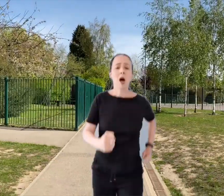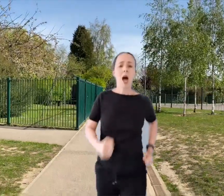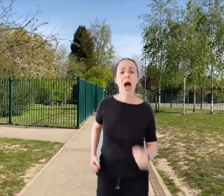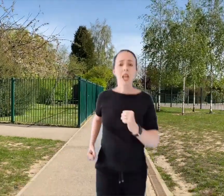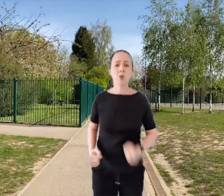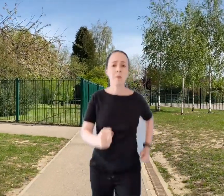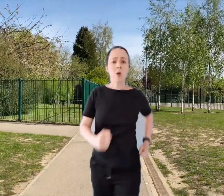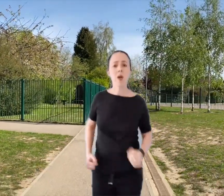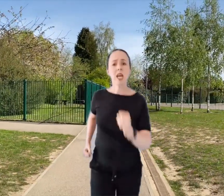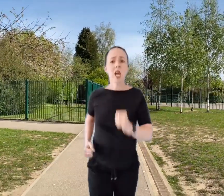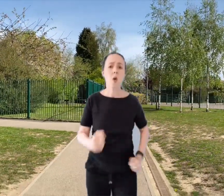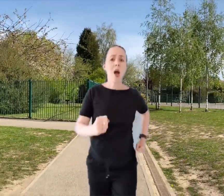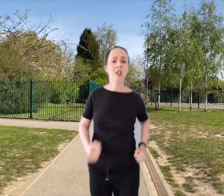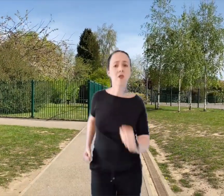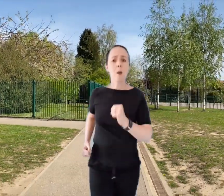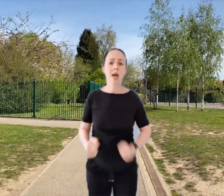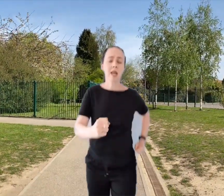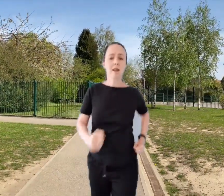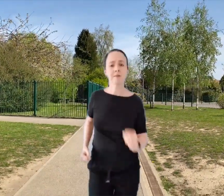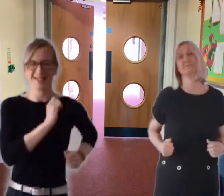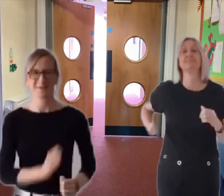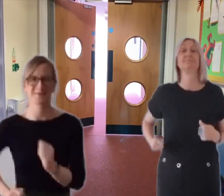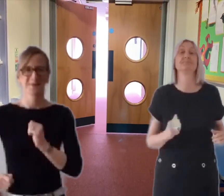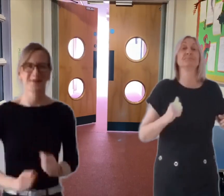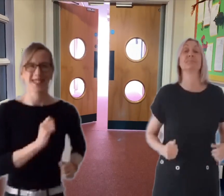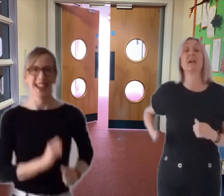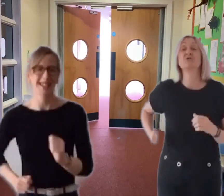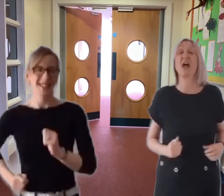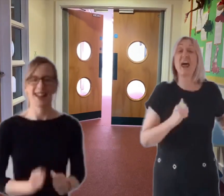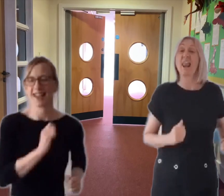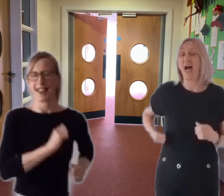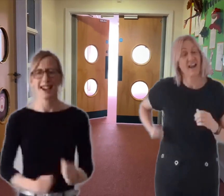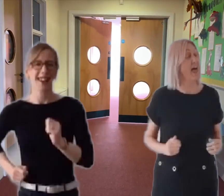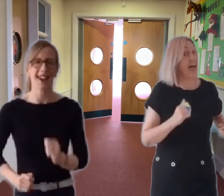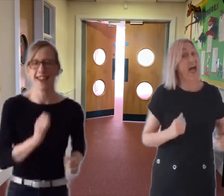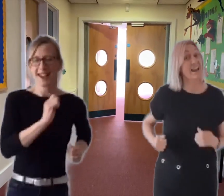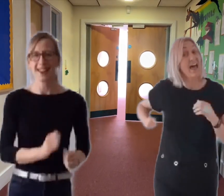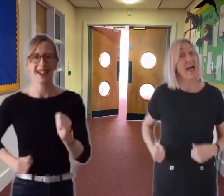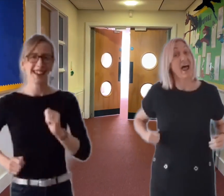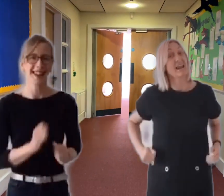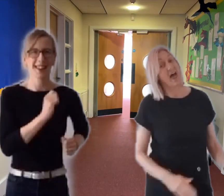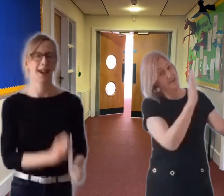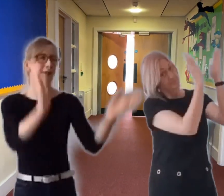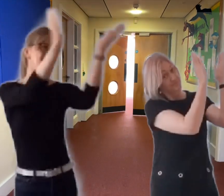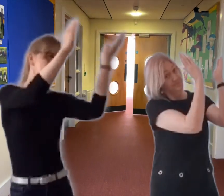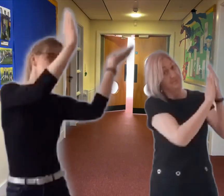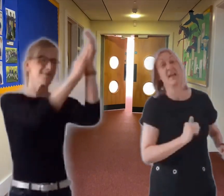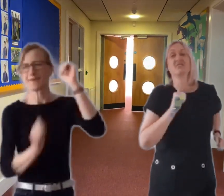That sweet Marie who waits for me Sha-la-la-la-la-la-la-la